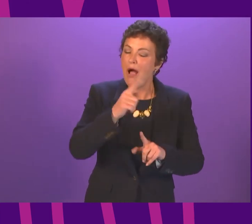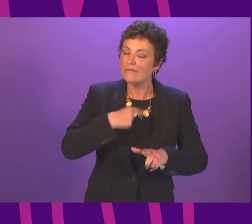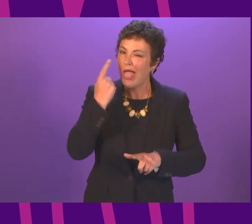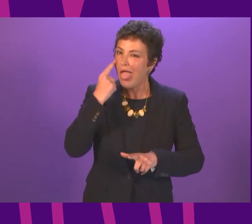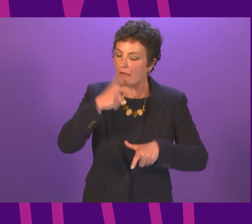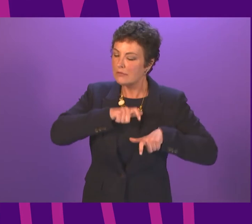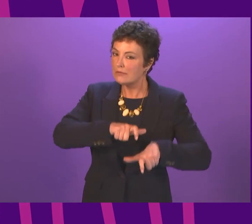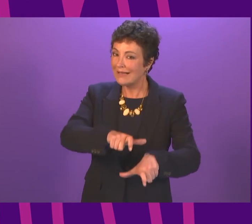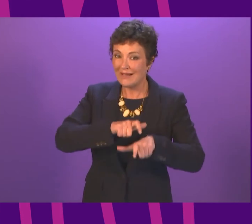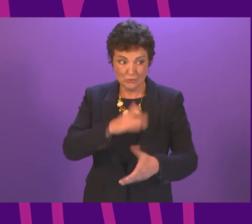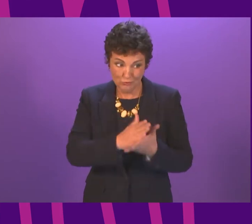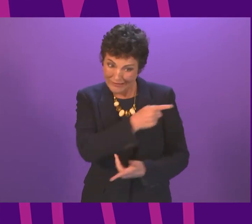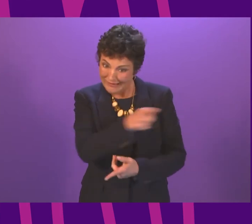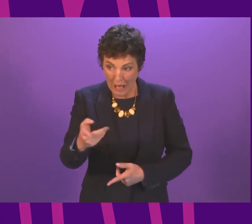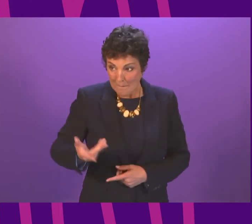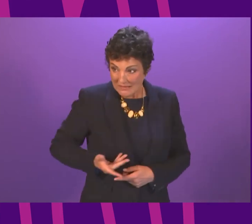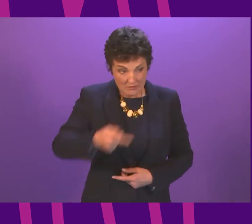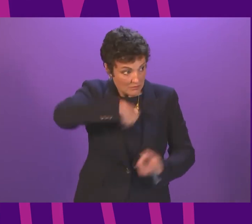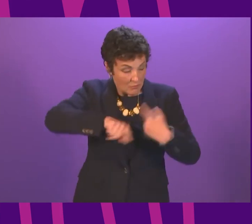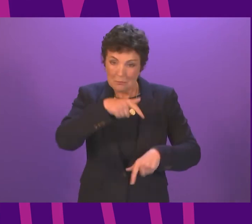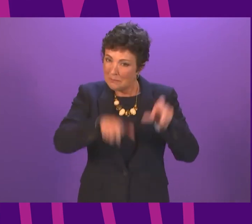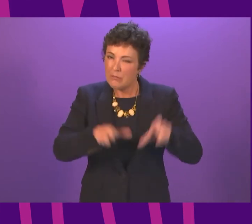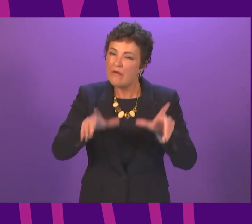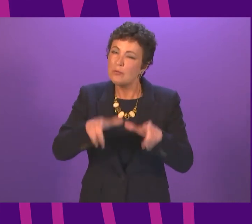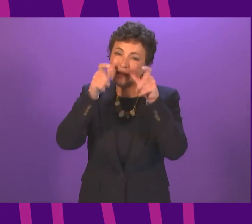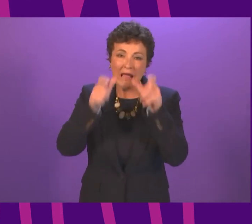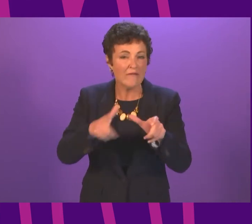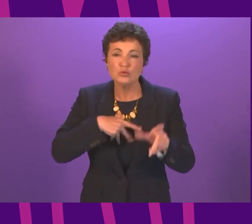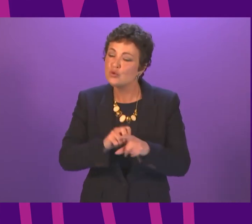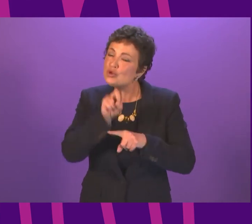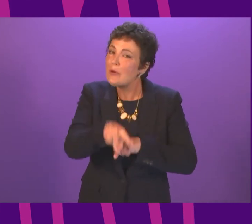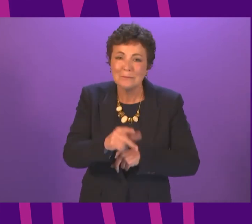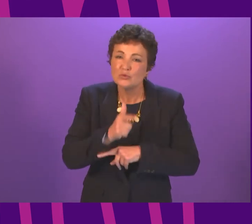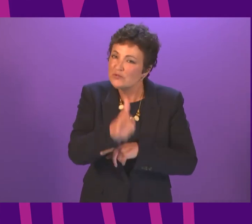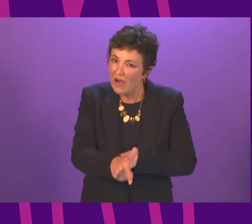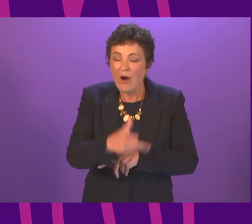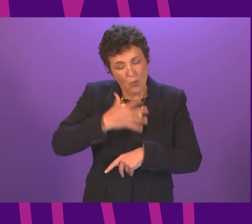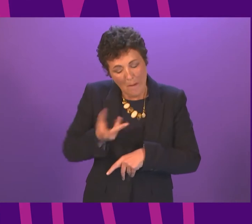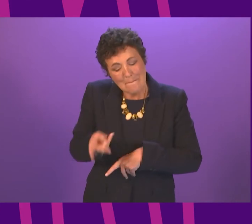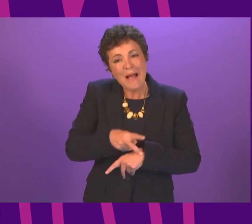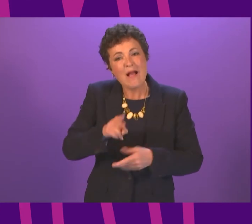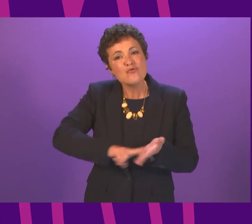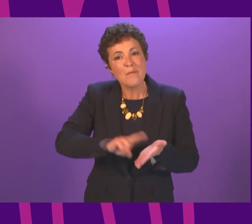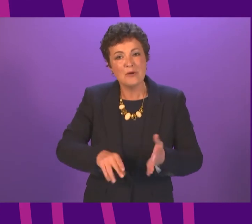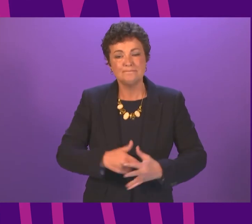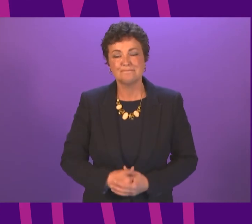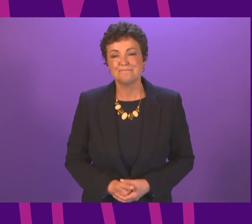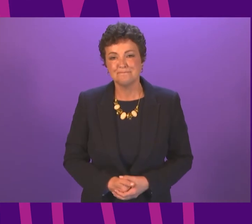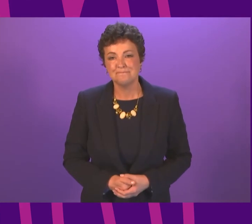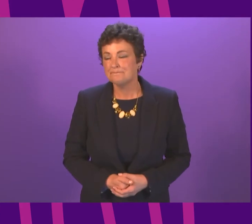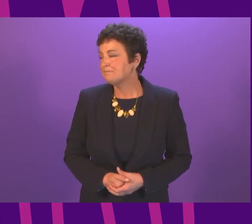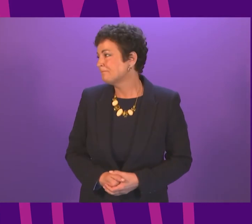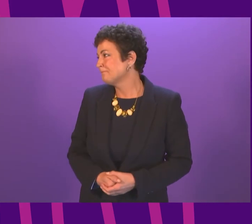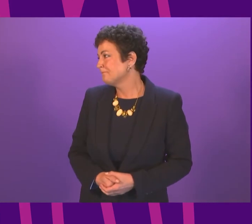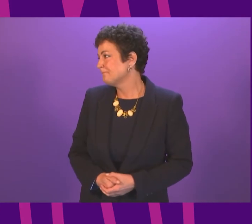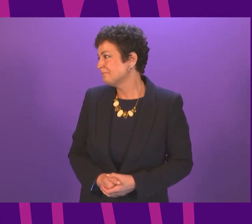the interest of everybody, to take careful and cautious decisions to get the whole country back to normality. Douglas Ross. The First Minister answered